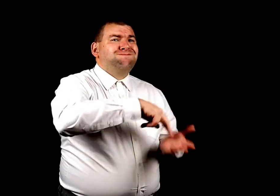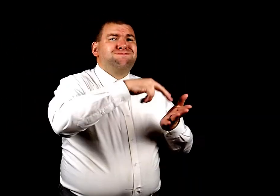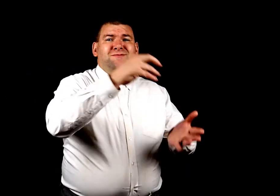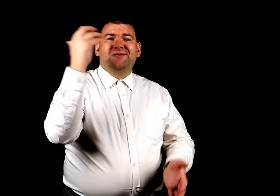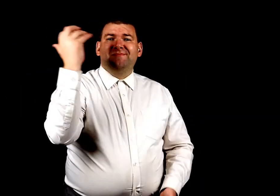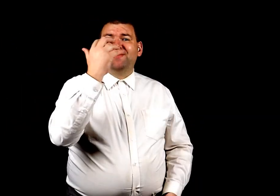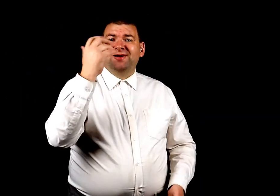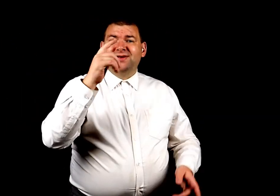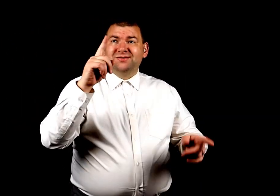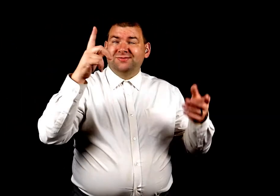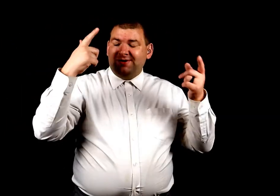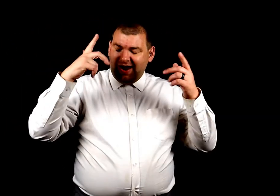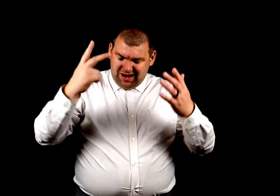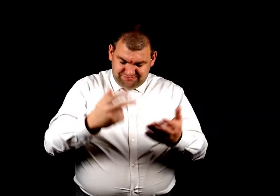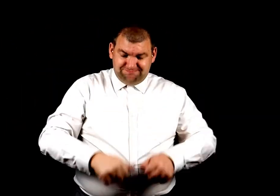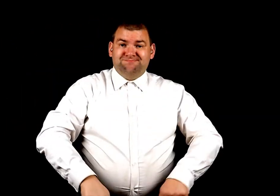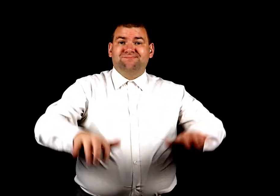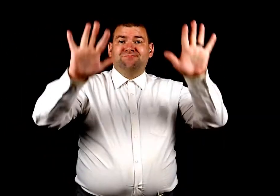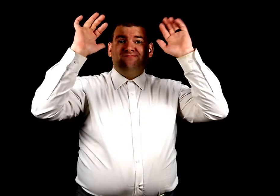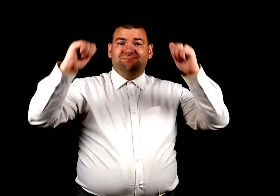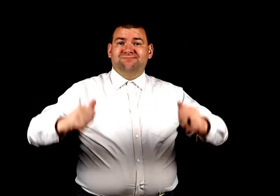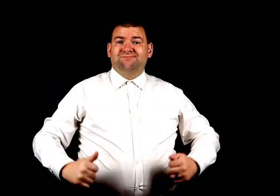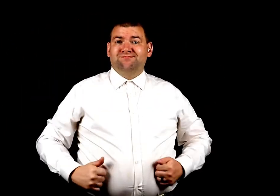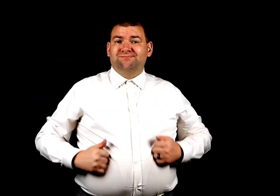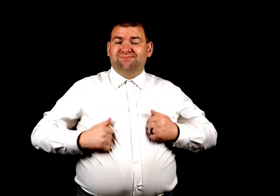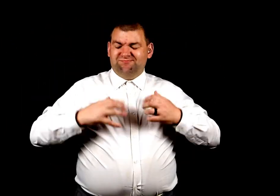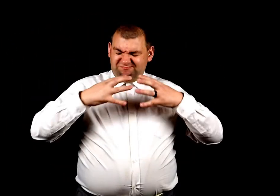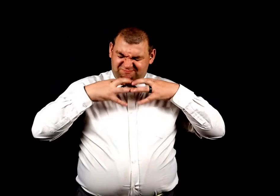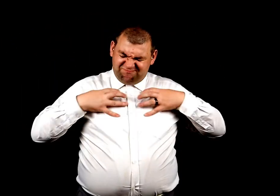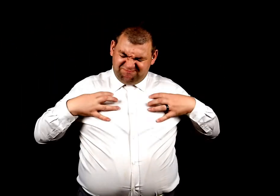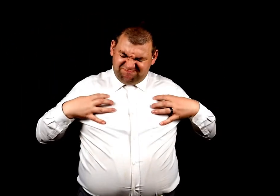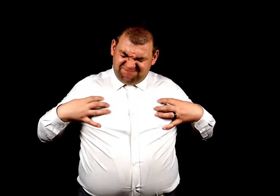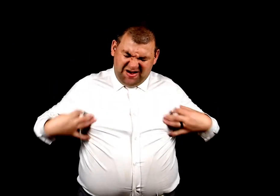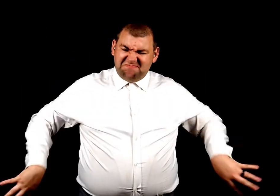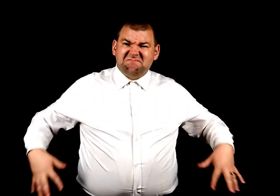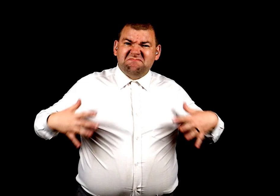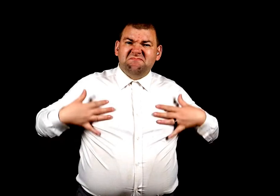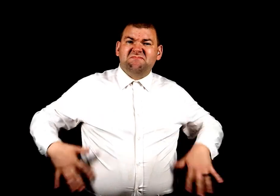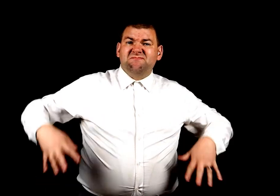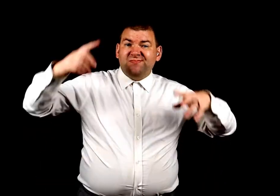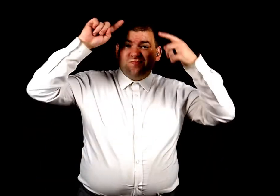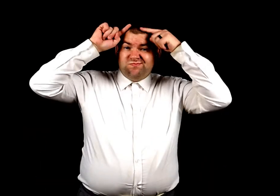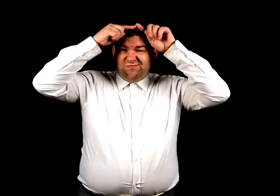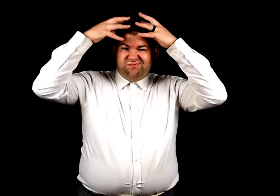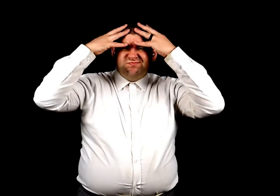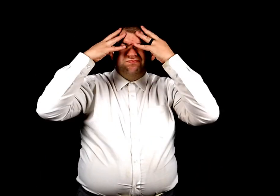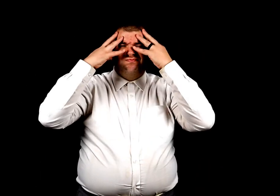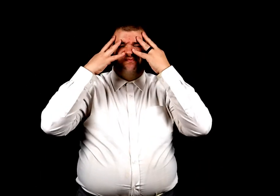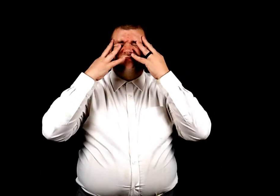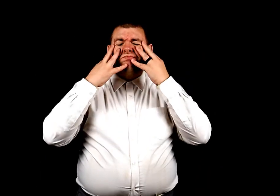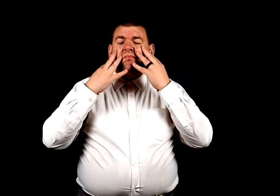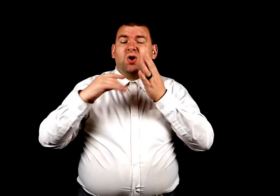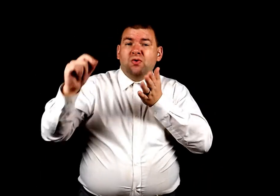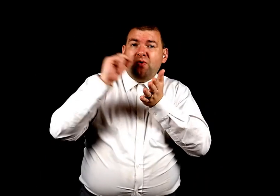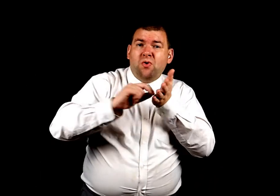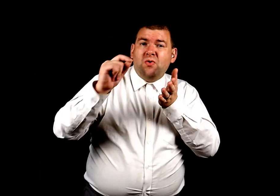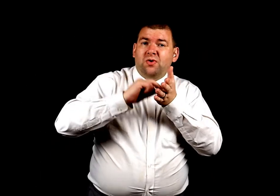amazed as He laid down And with His stripes and thorny crown He wrote a message